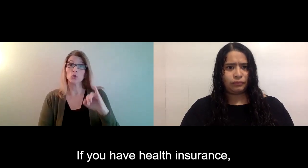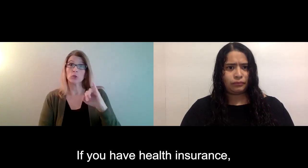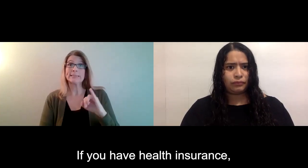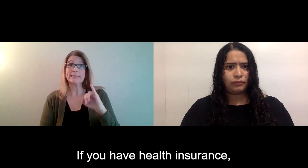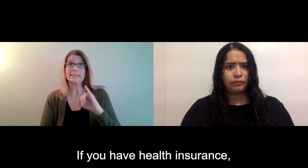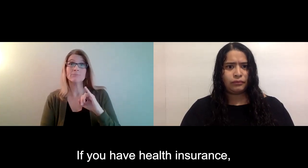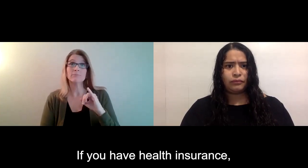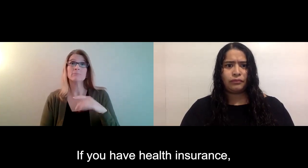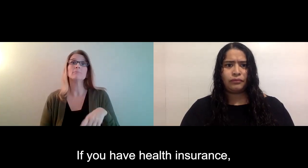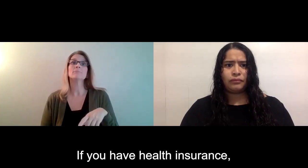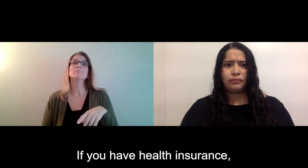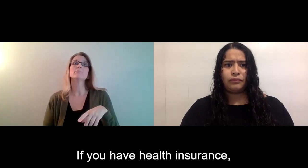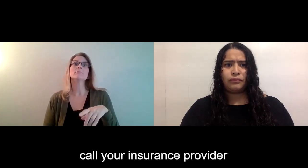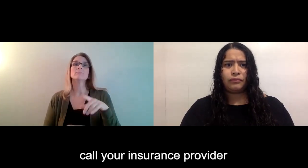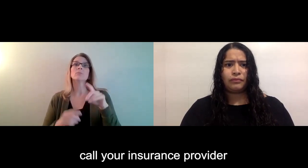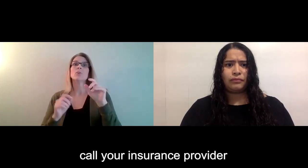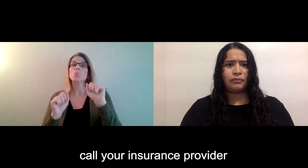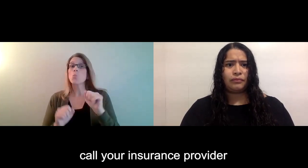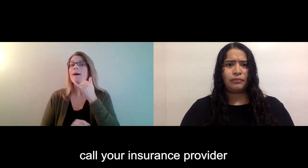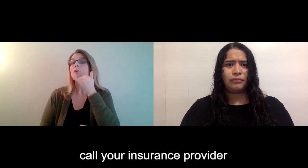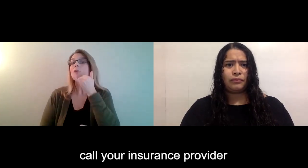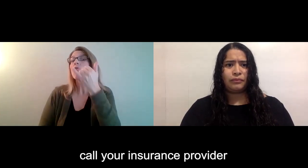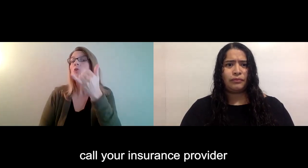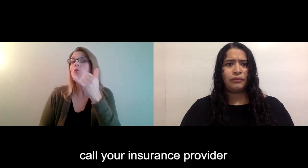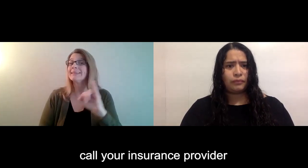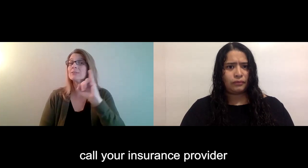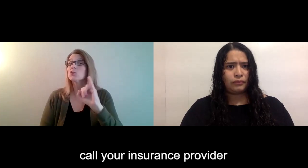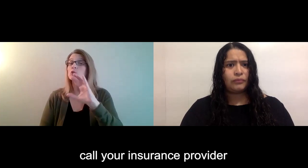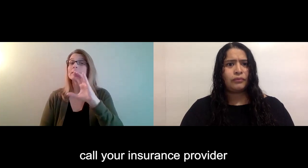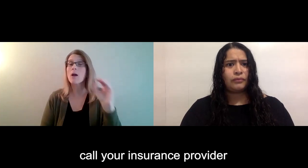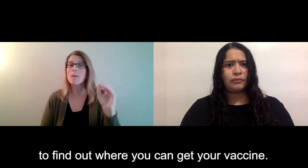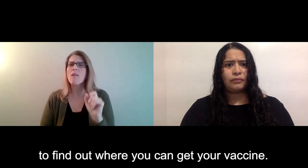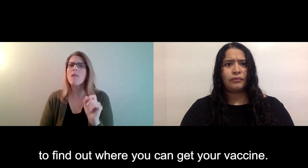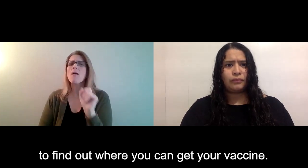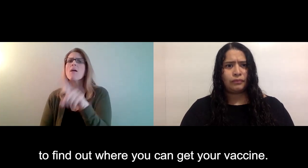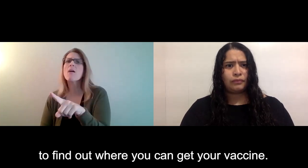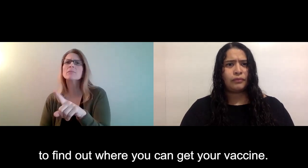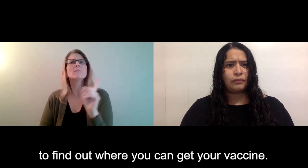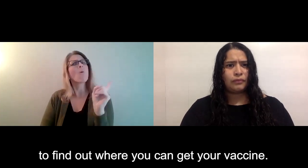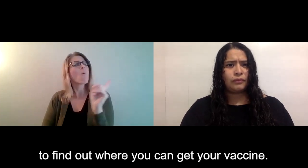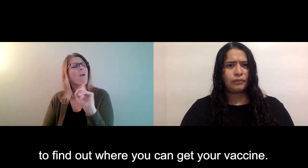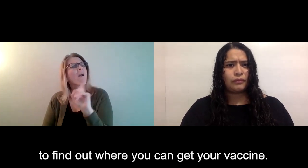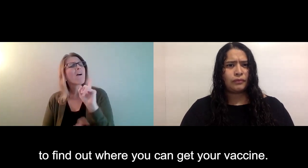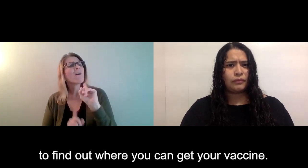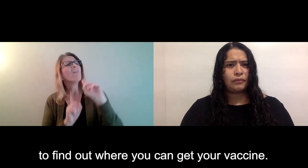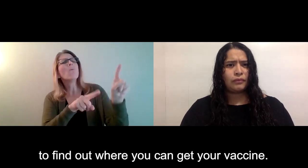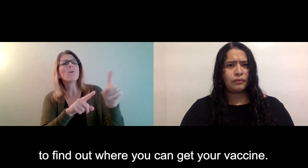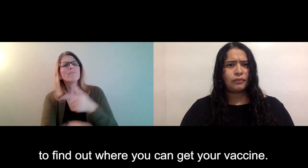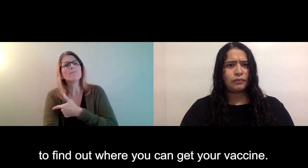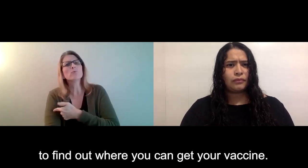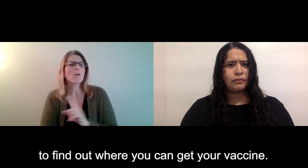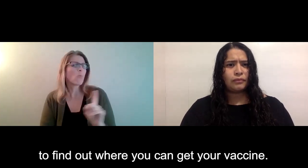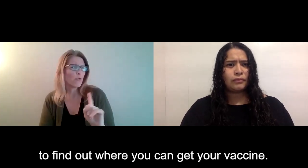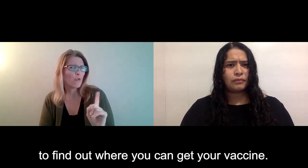If you have health insurance, you should call your insurance provider to find out where you can get your